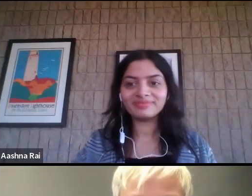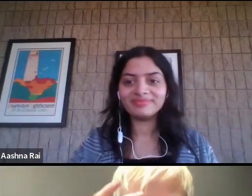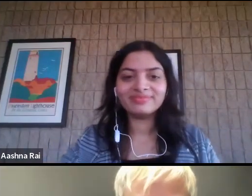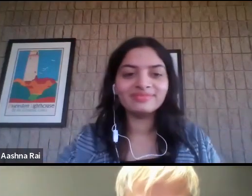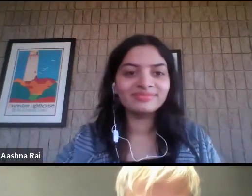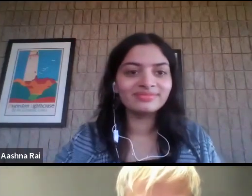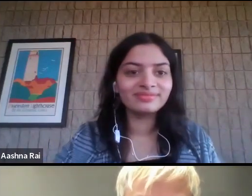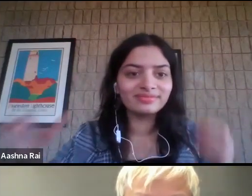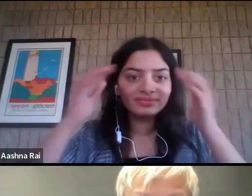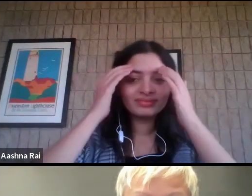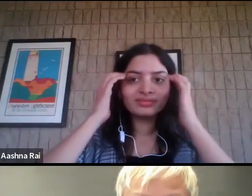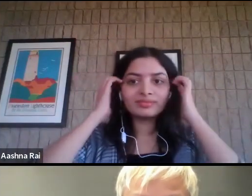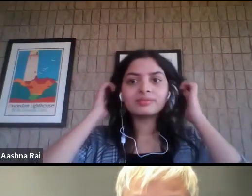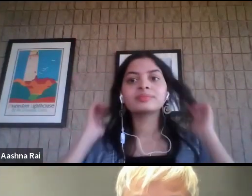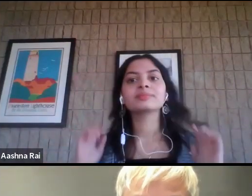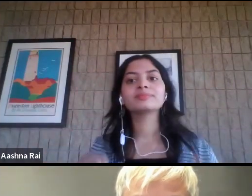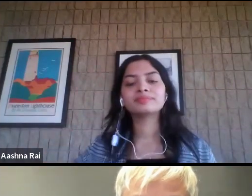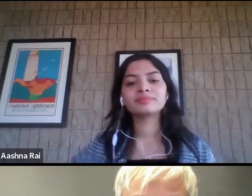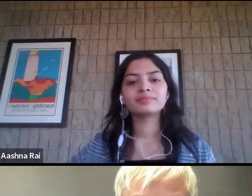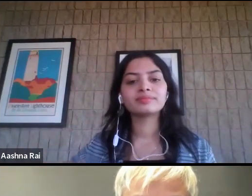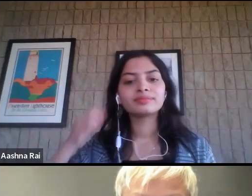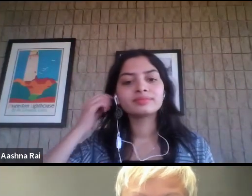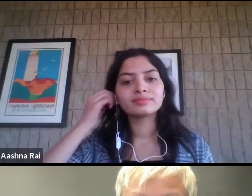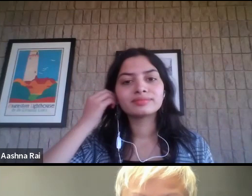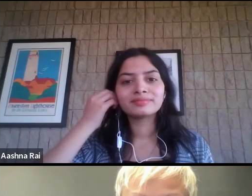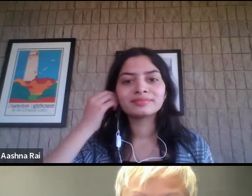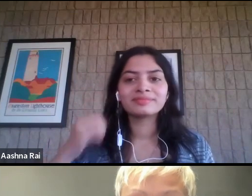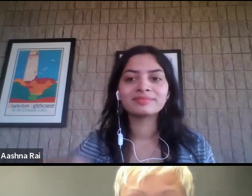Thank you, thank you. Thank you.